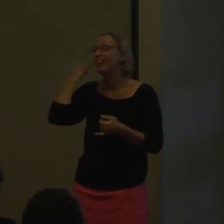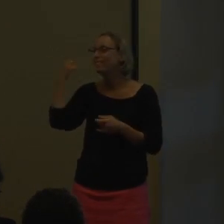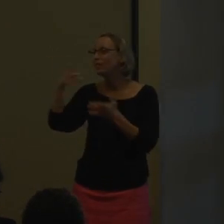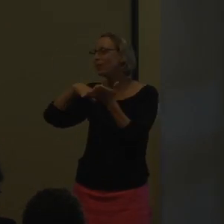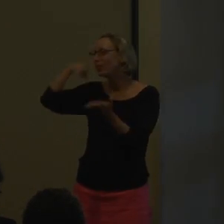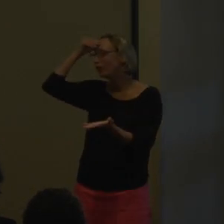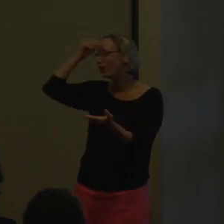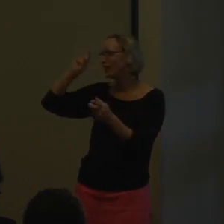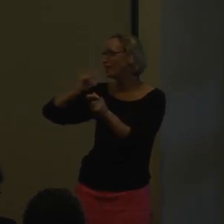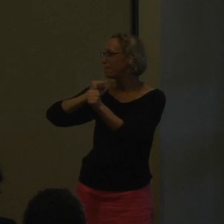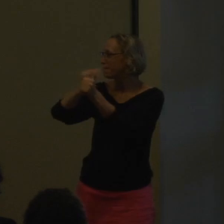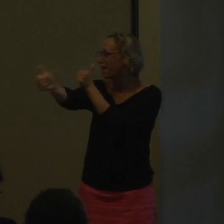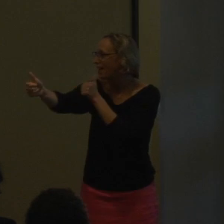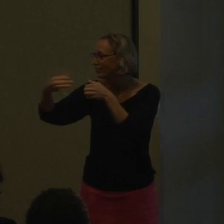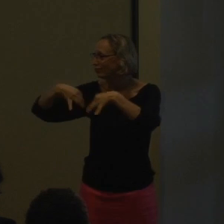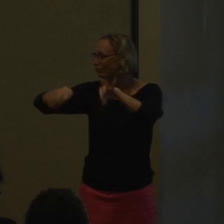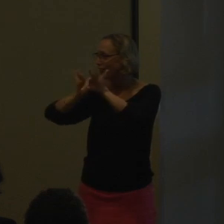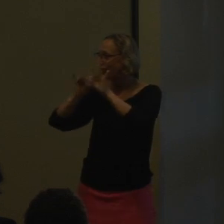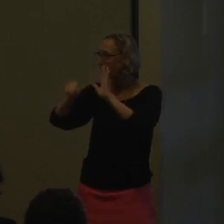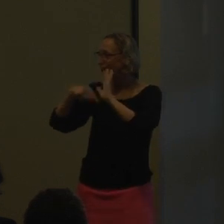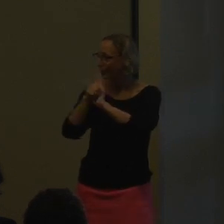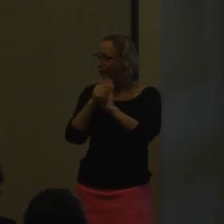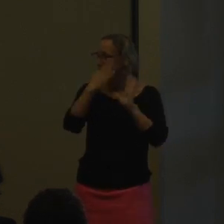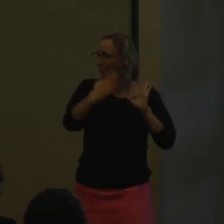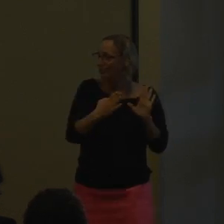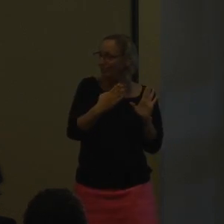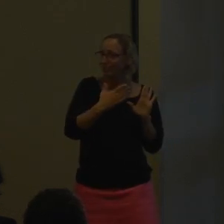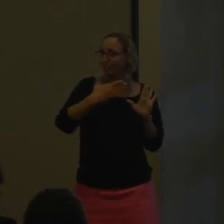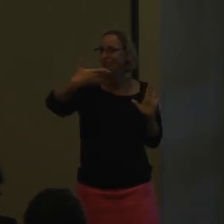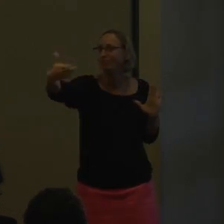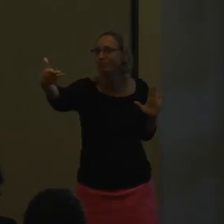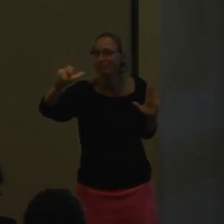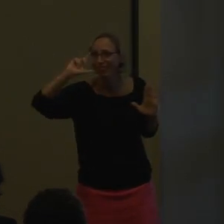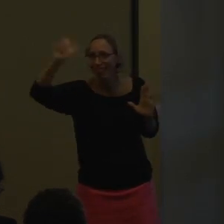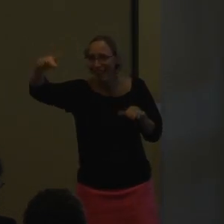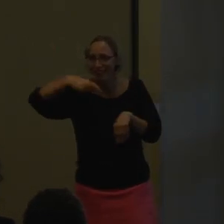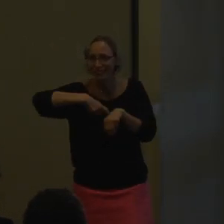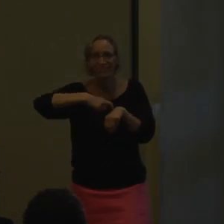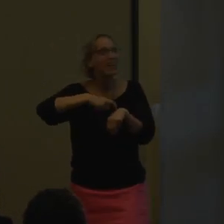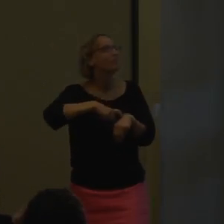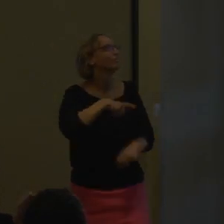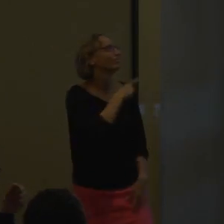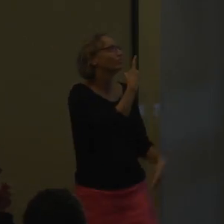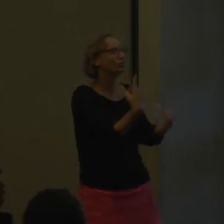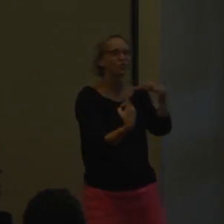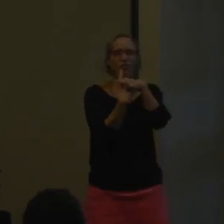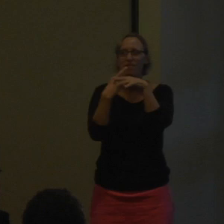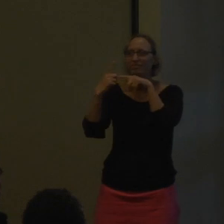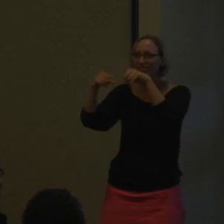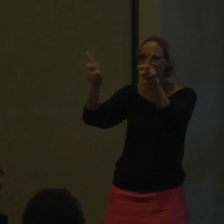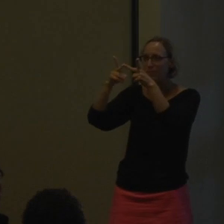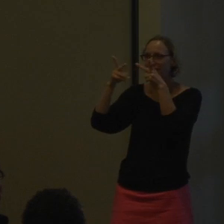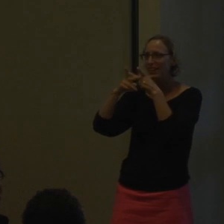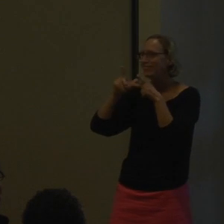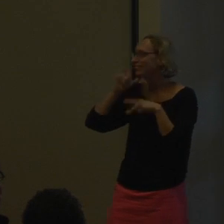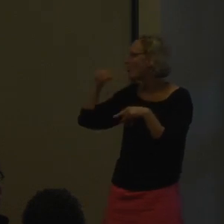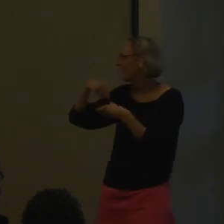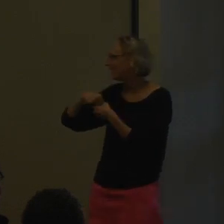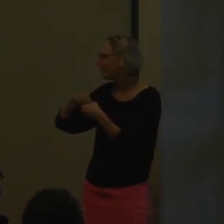language part of the brain. But we've learned that what's important is if you learn later, learn the language